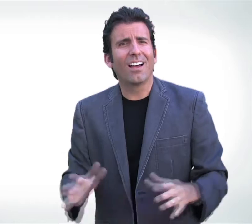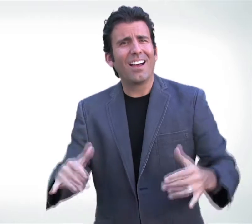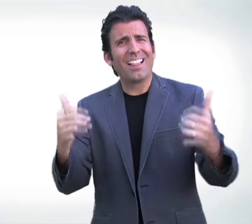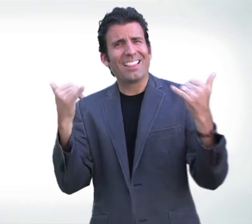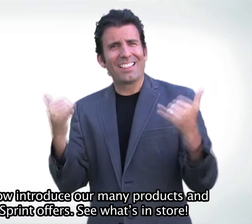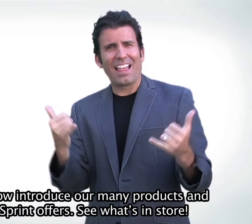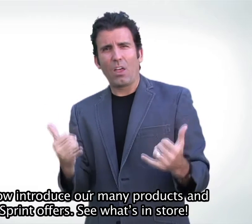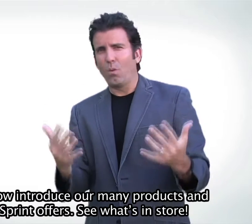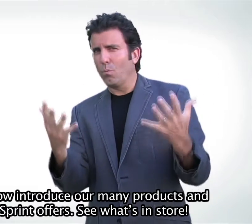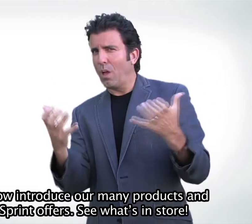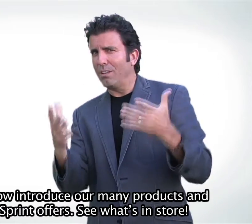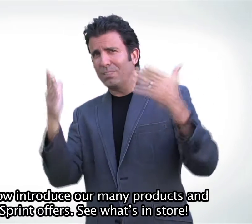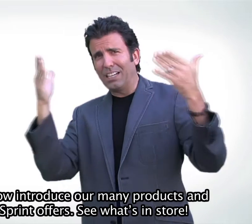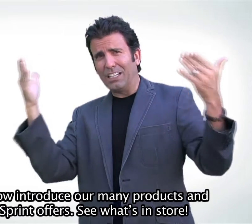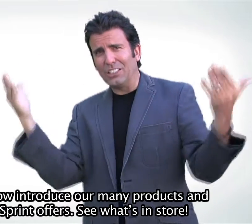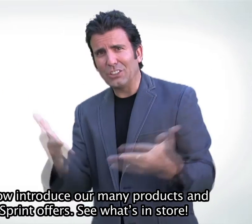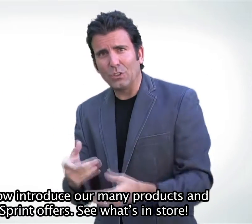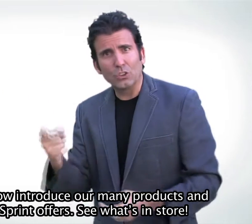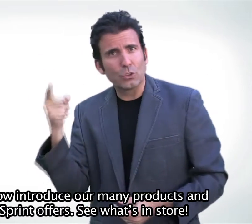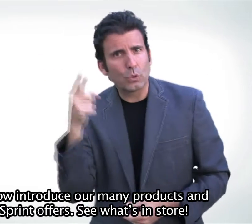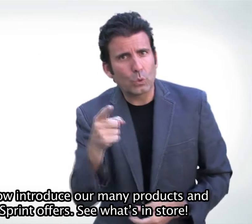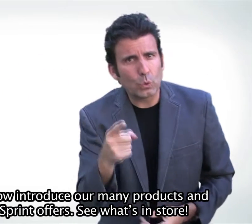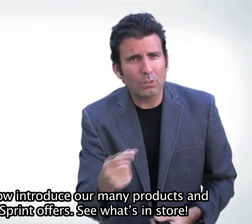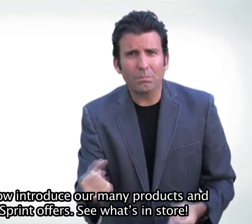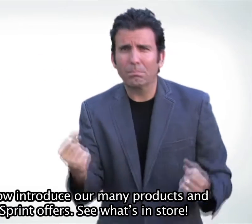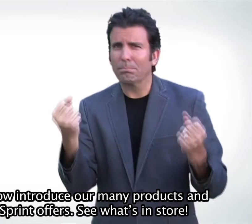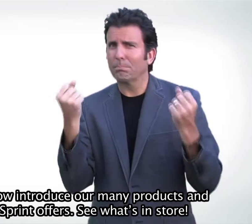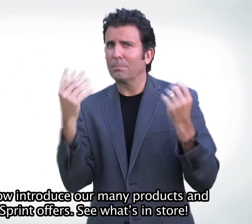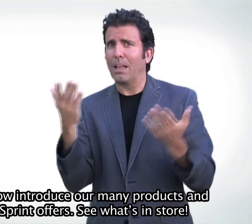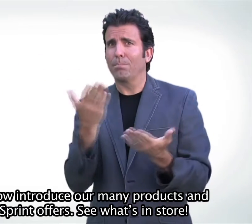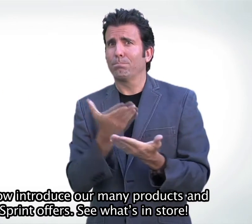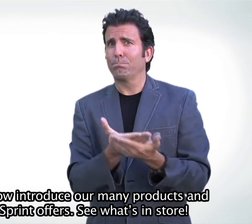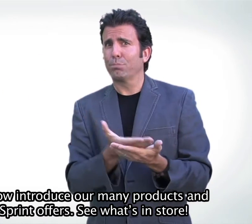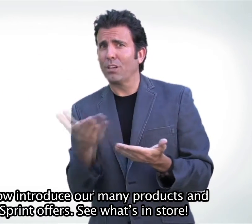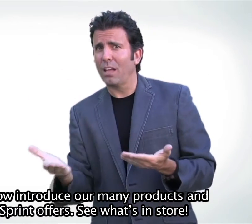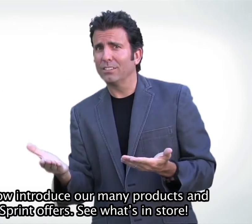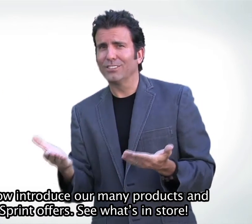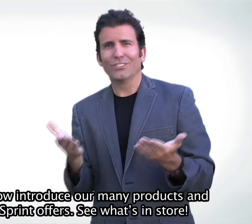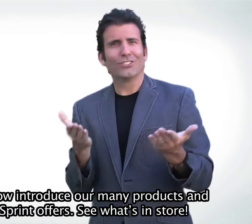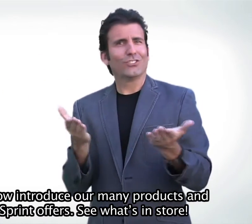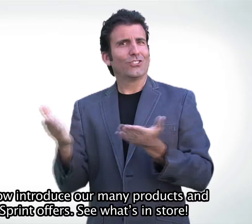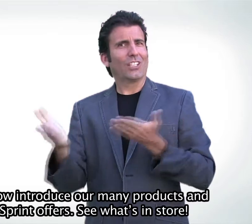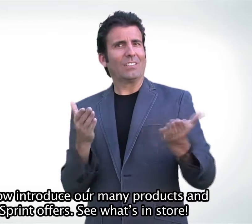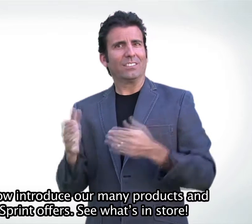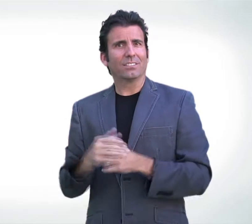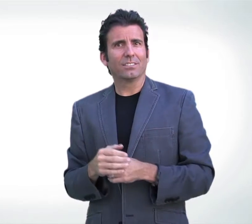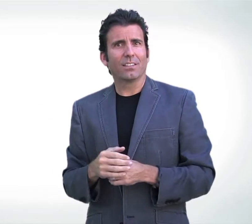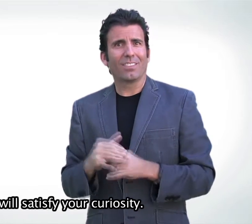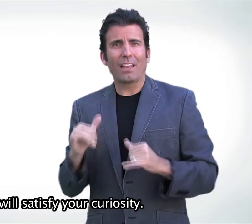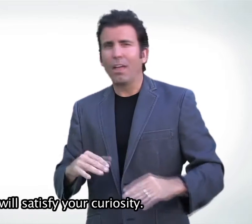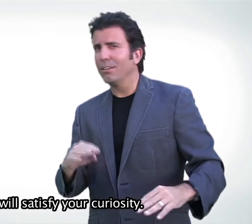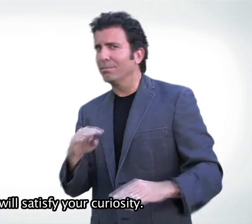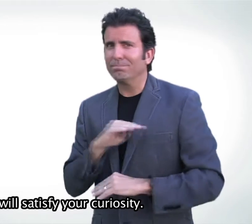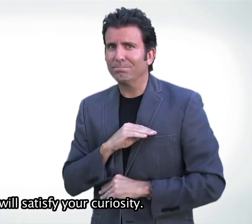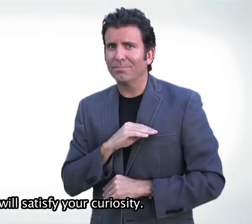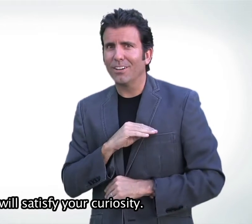I would like to now introduce our many products and services that Sprint offers. See what's in store.